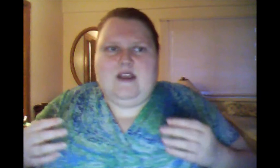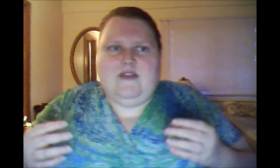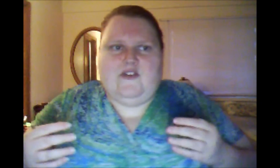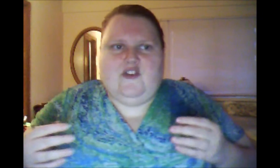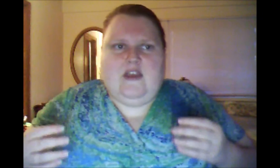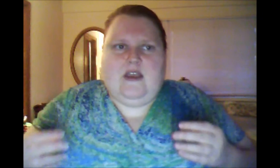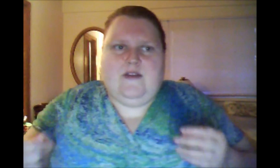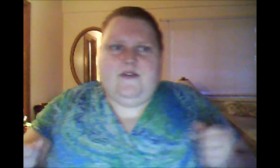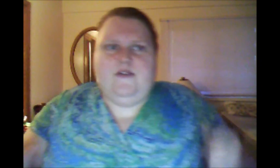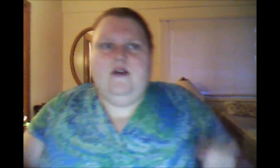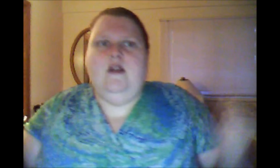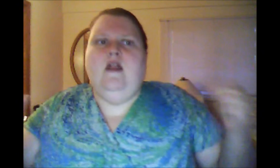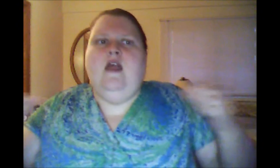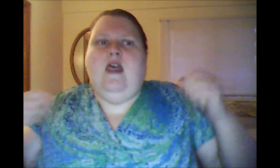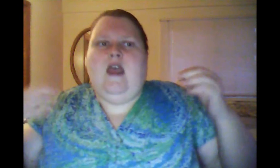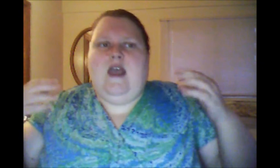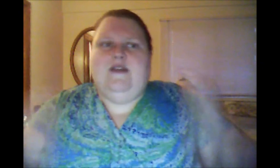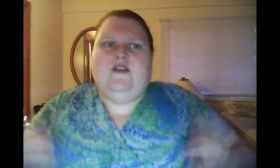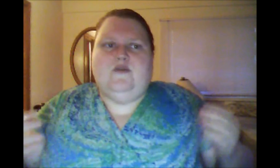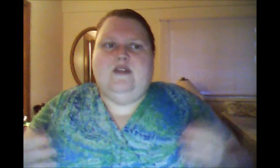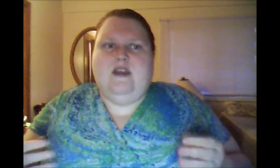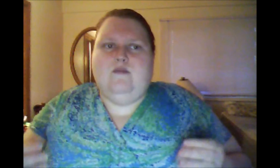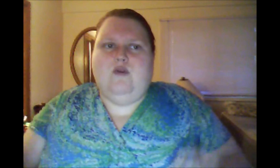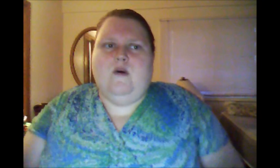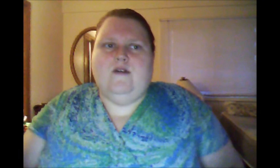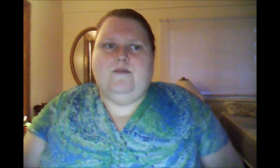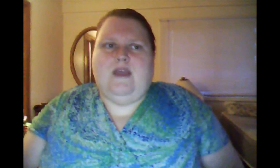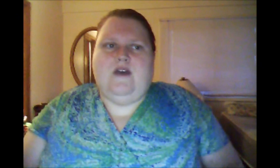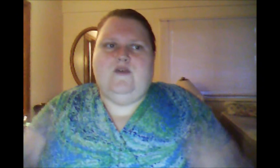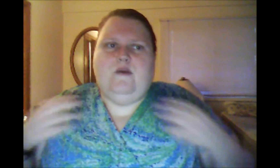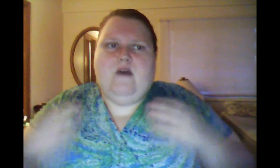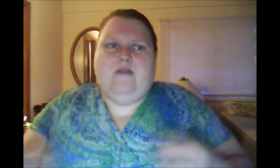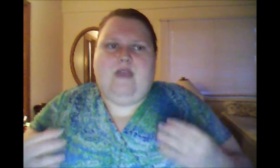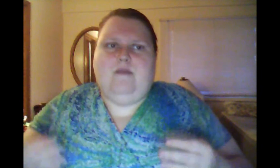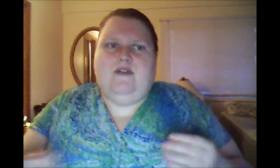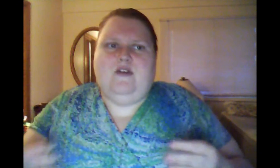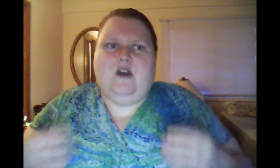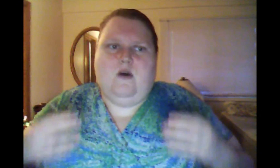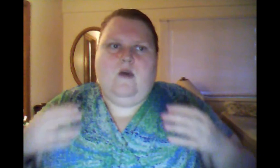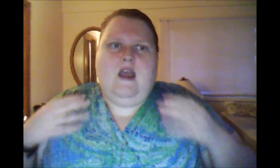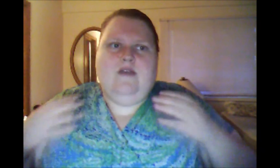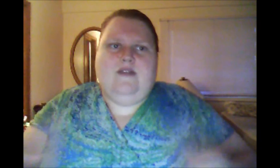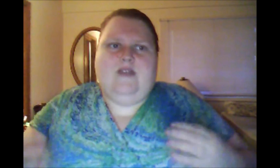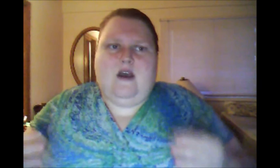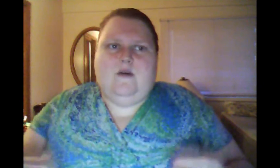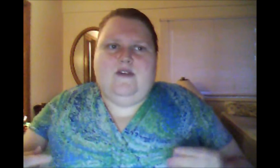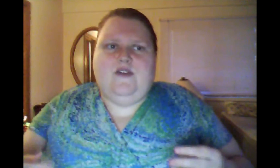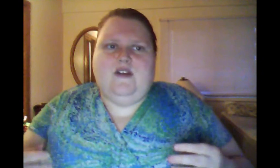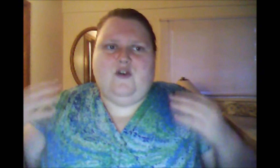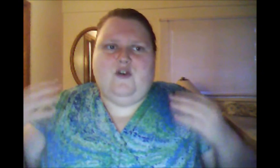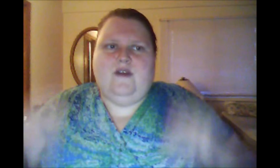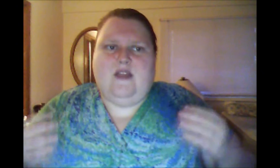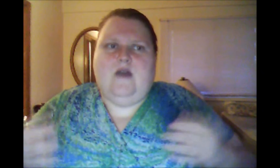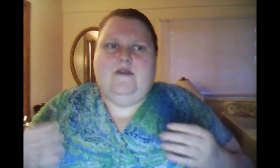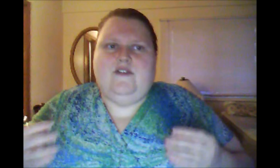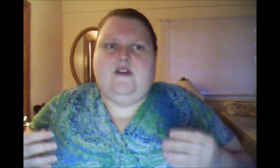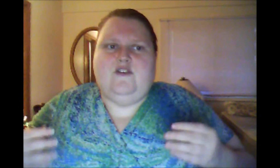gets a chance. And that's really important because we want people to know that they always get a choice and they always get a